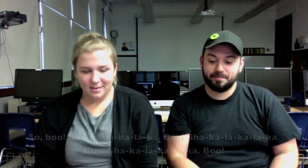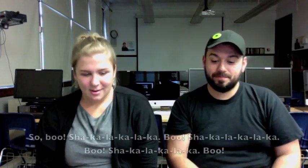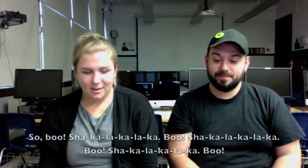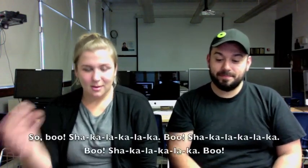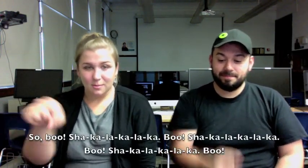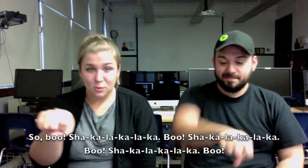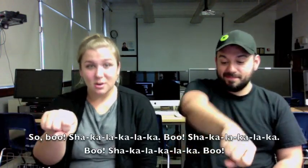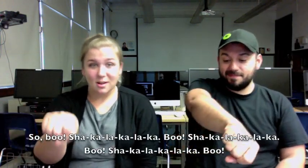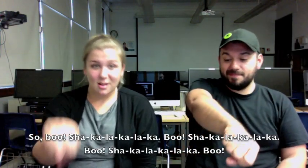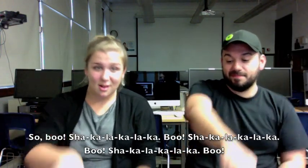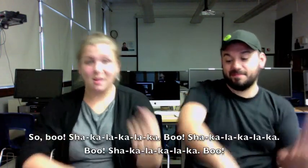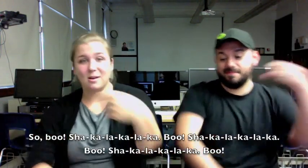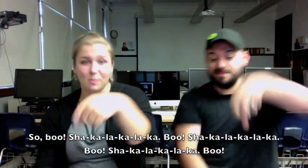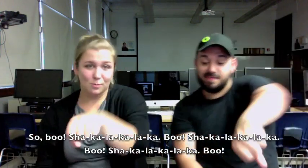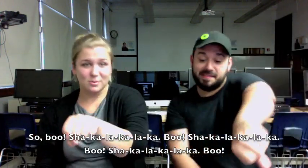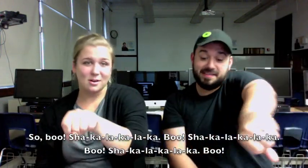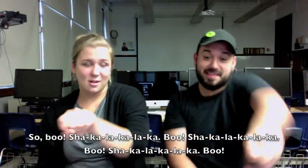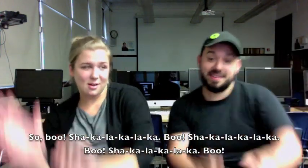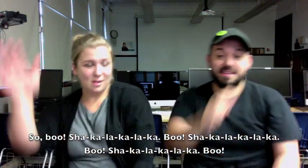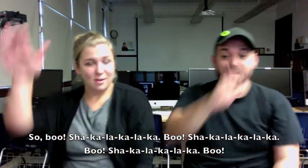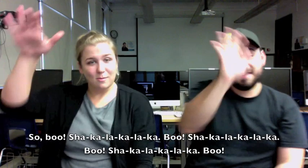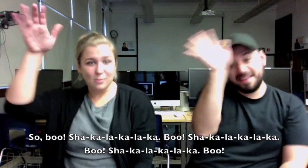So boo-shack-a-lack-a-boo, shack-a-lack-a-lack-a-boo